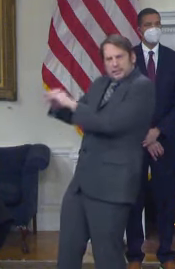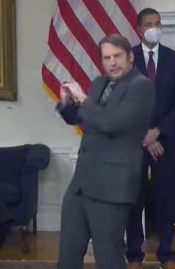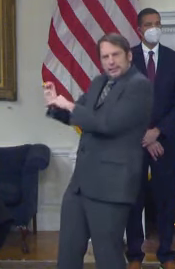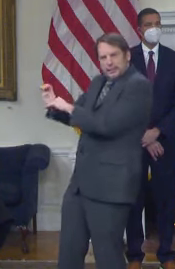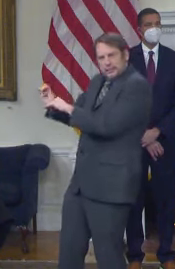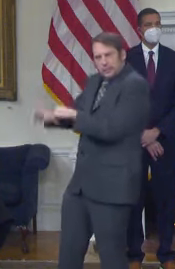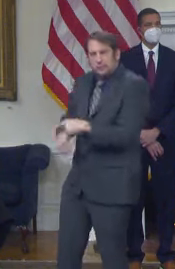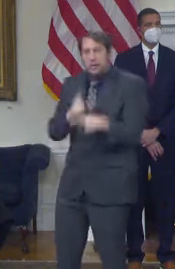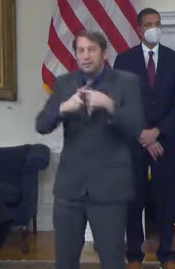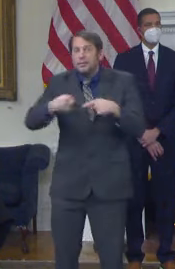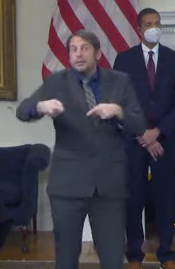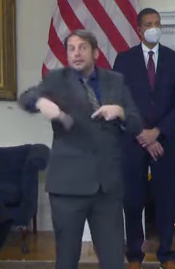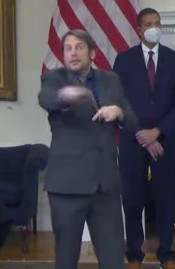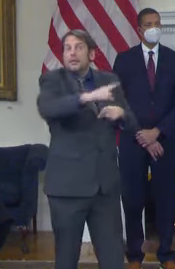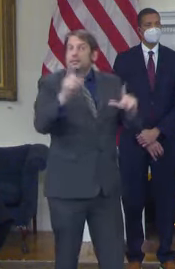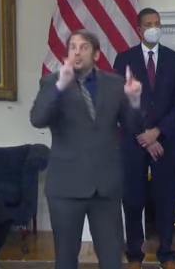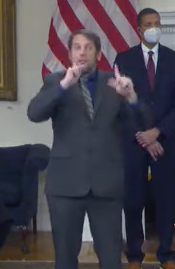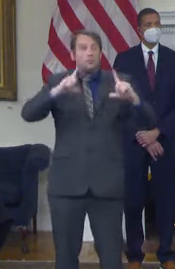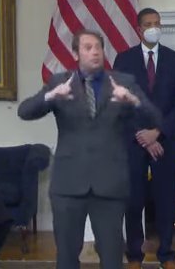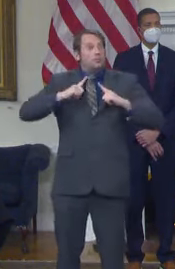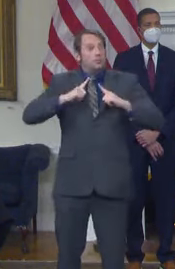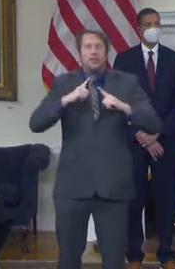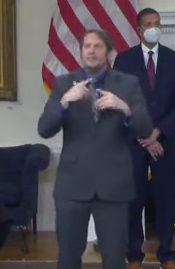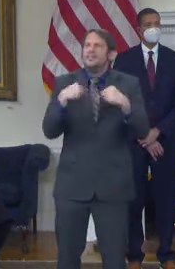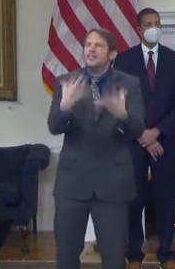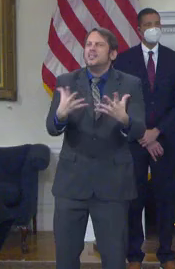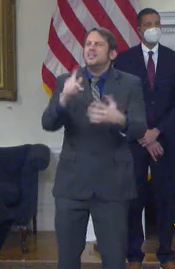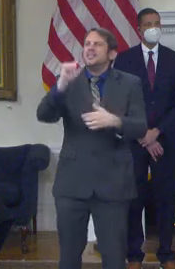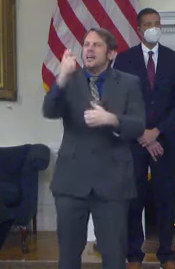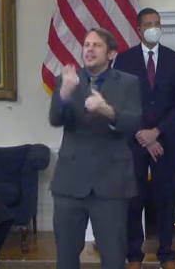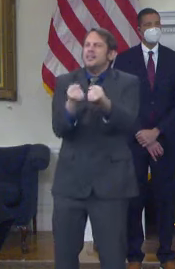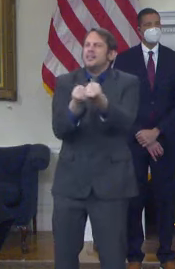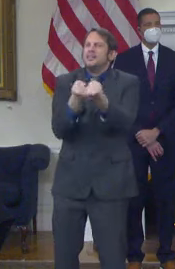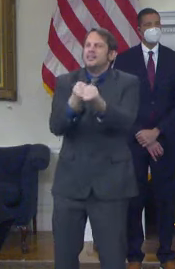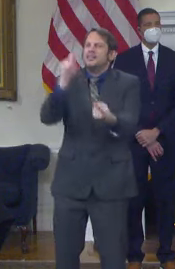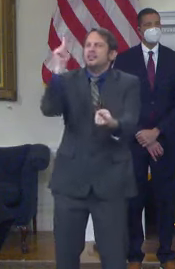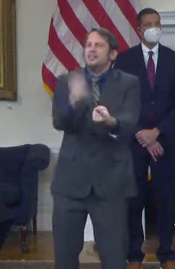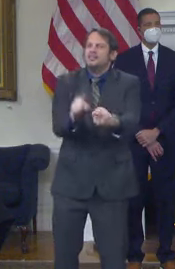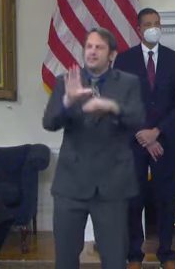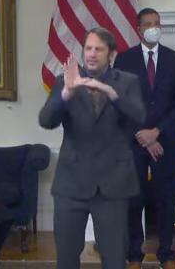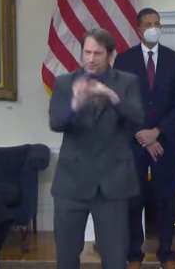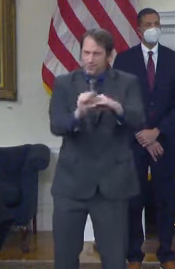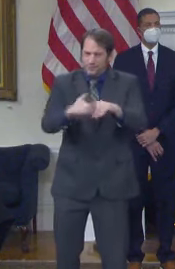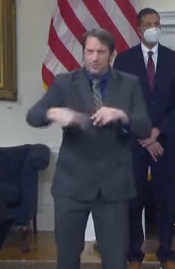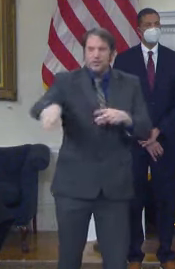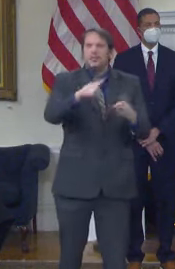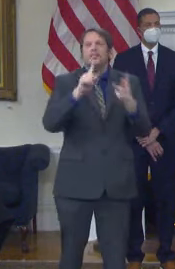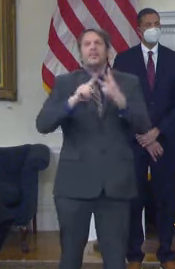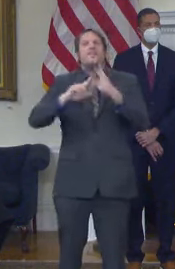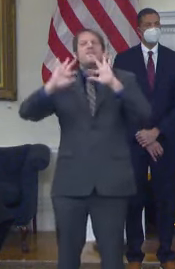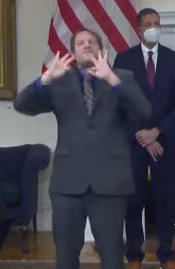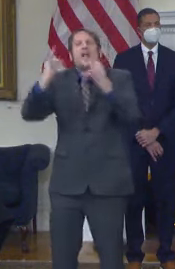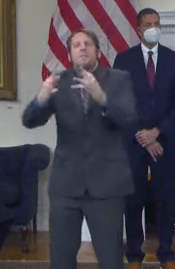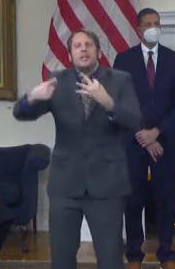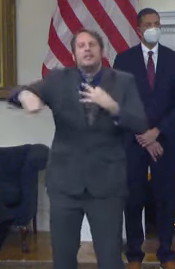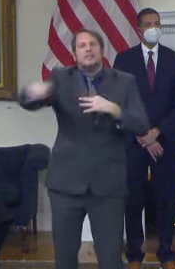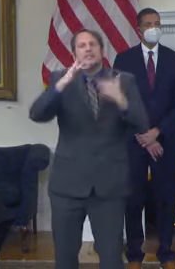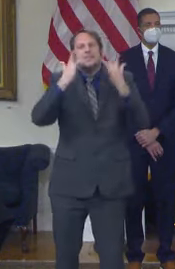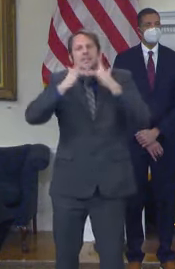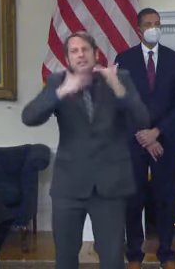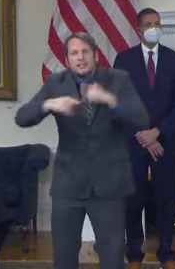tax relief for working families across the state, additional relief for underserved Marylanders, and